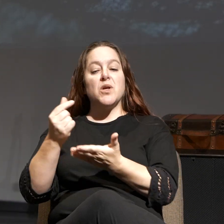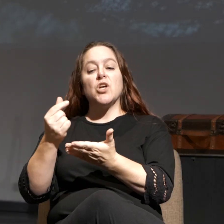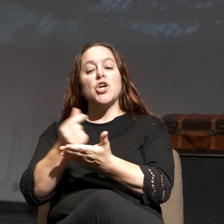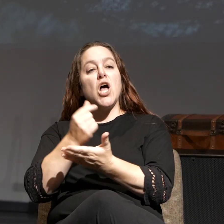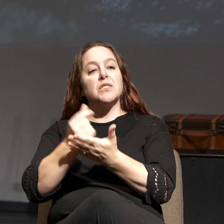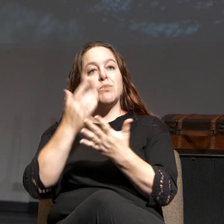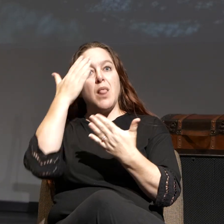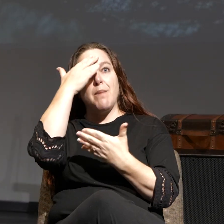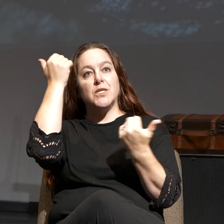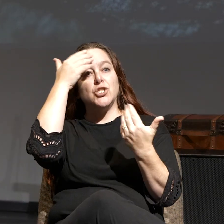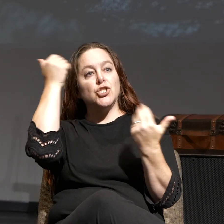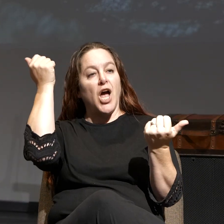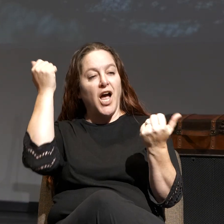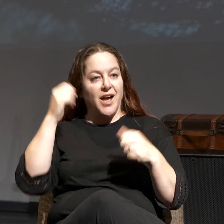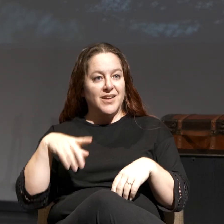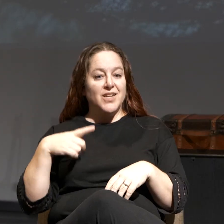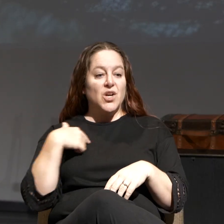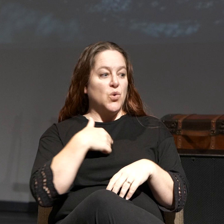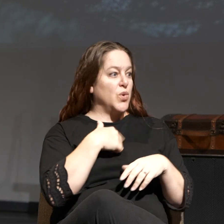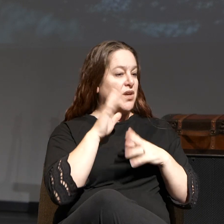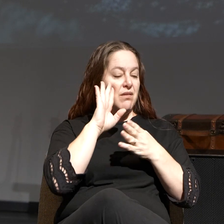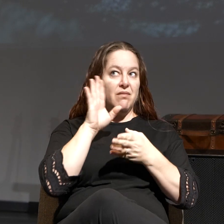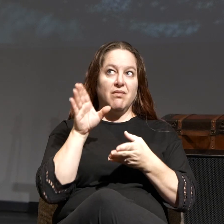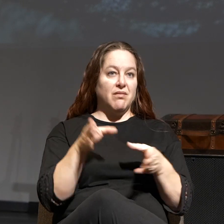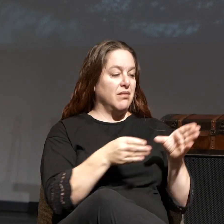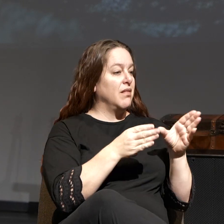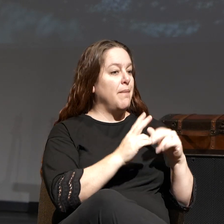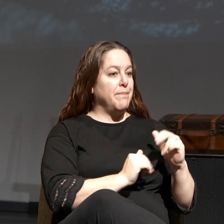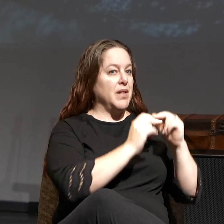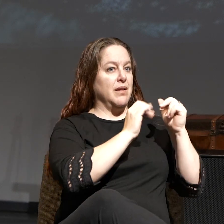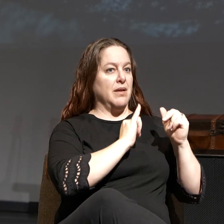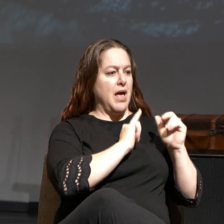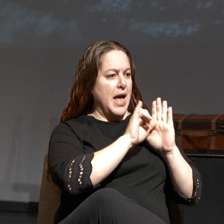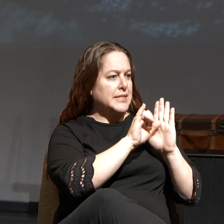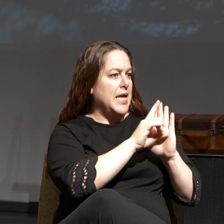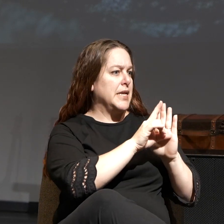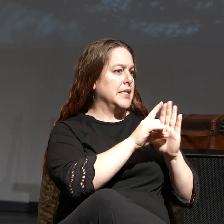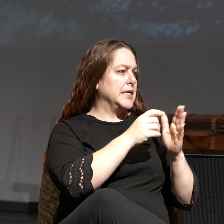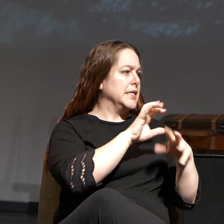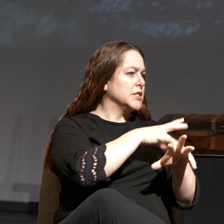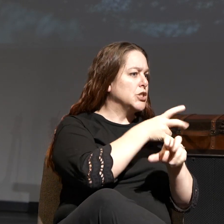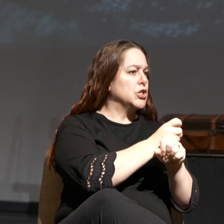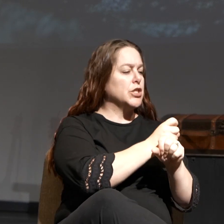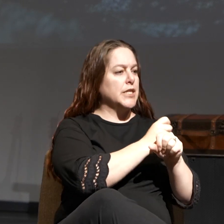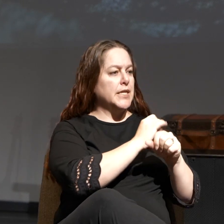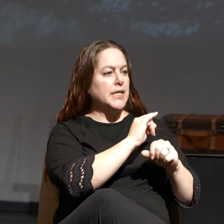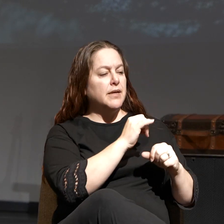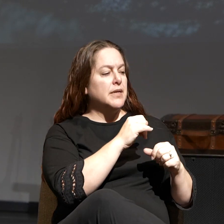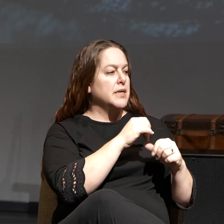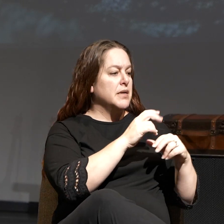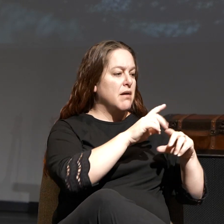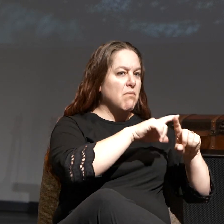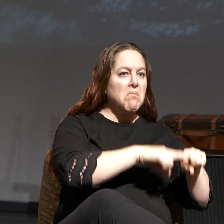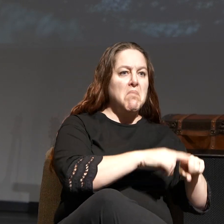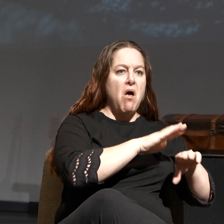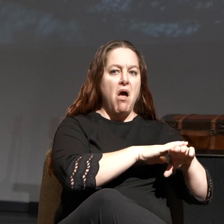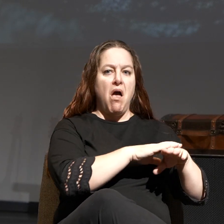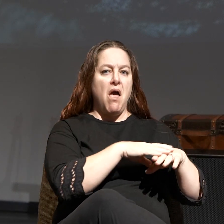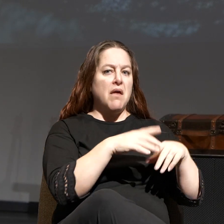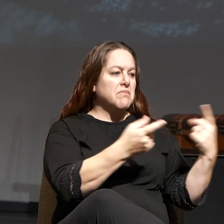forget it. We lose track of it. We build our sense of identity and security and our well-being based on our circumstances or the people in our life or the things